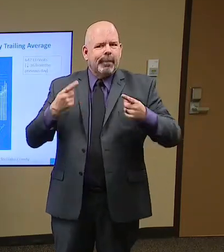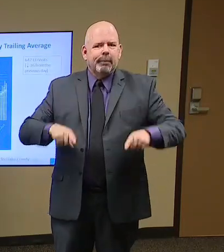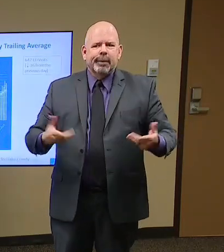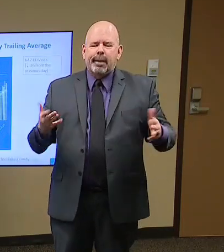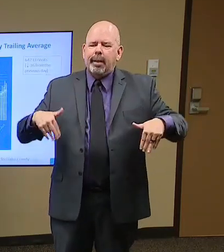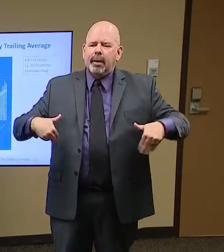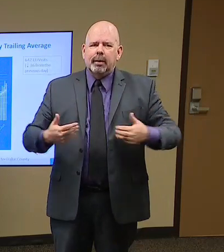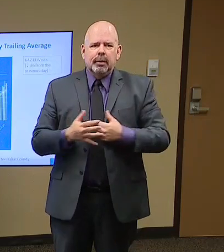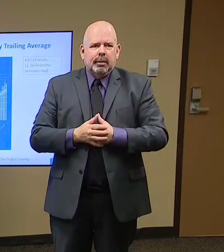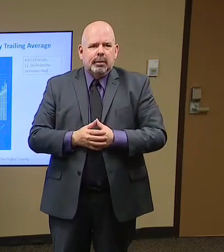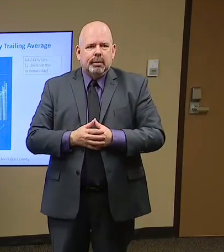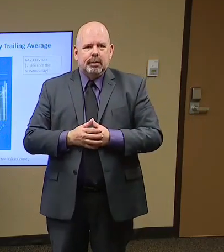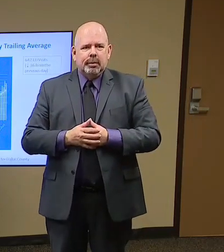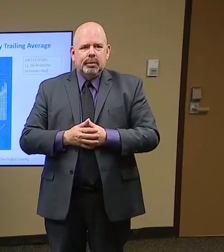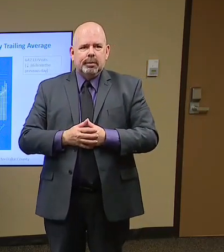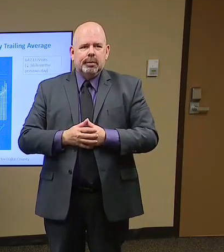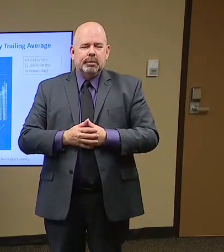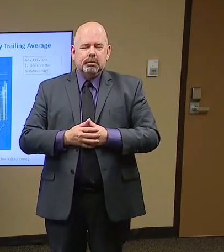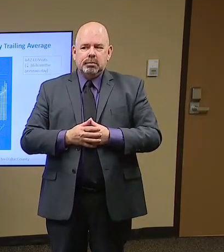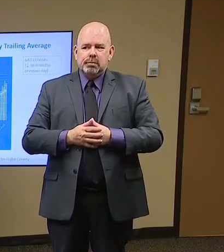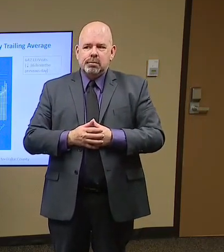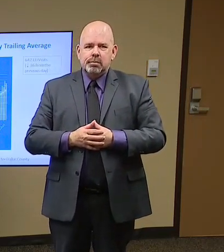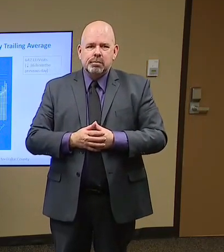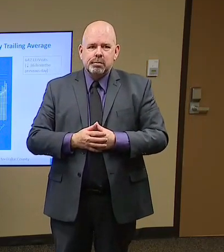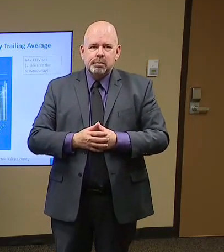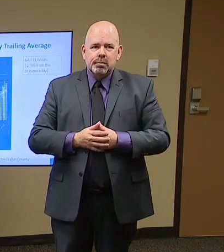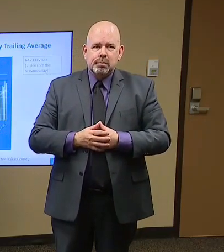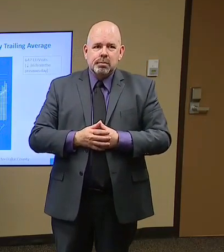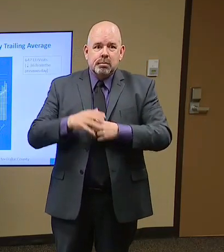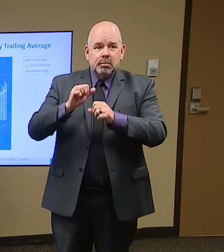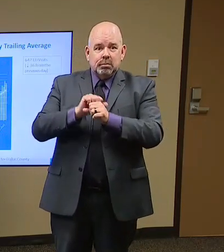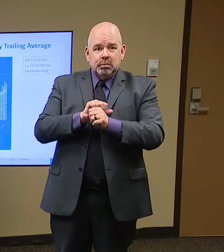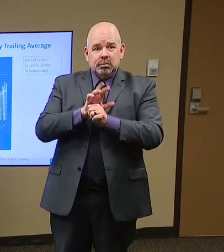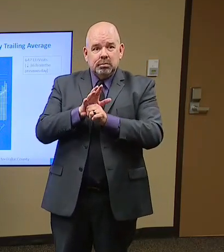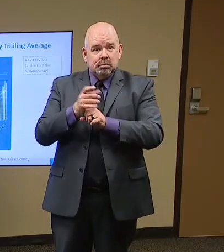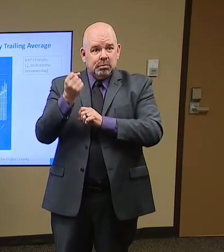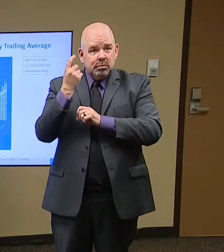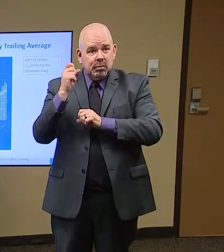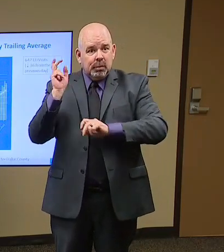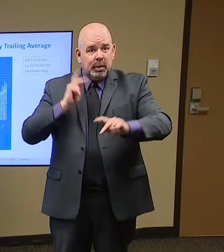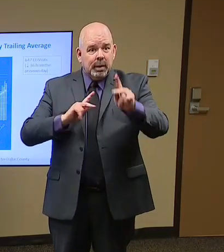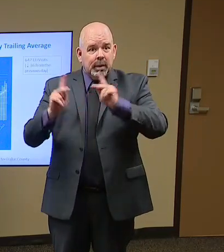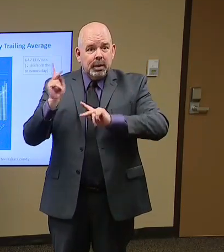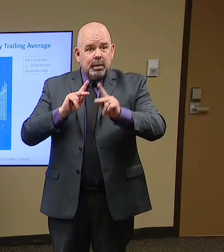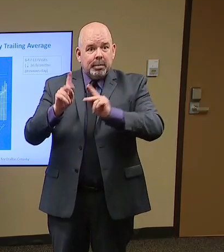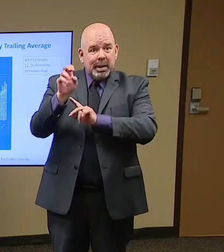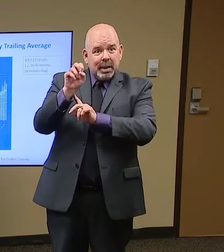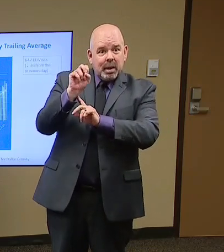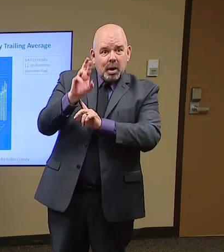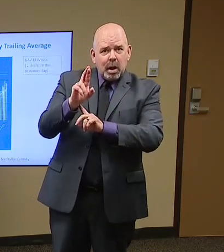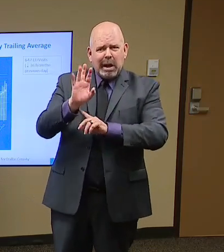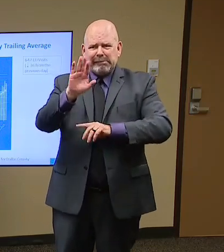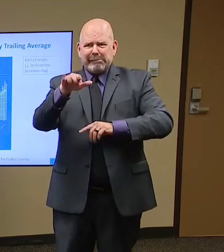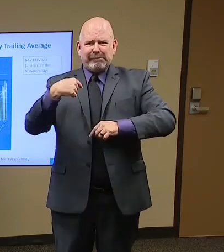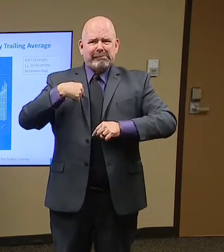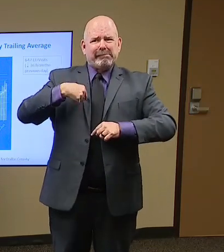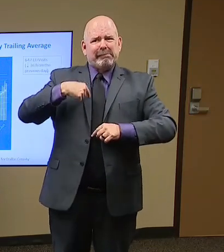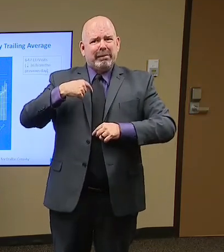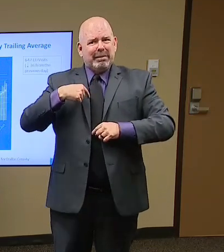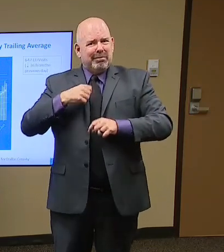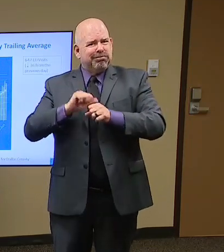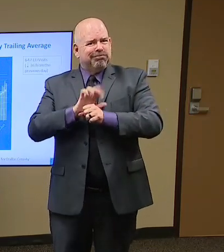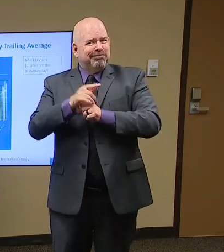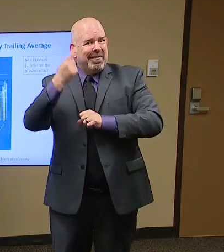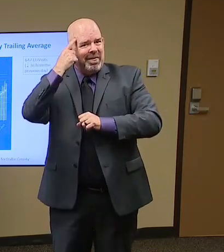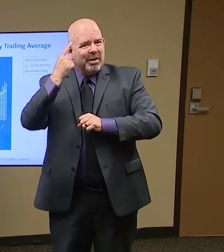When the looking at COVID-19 suspected ER visits in the last 24 hours, you can see the last two